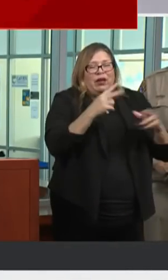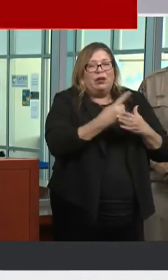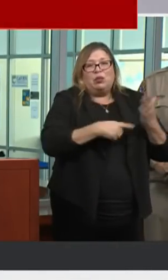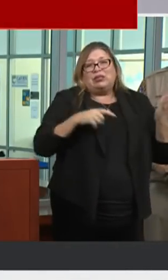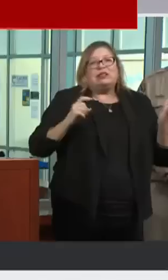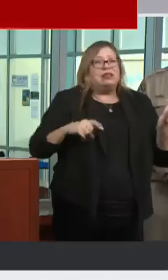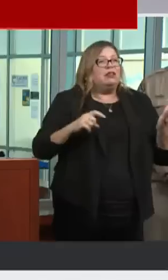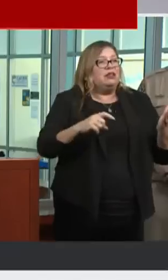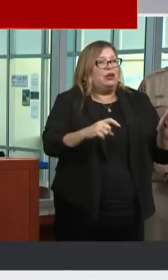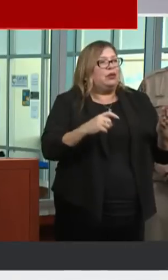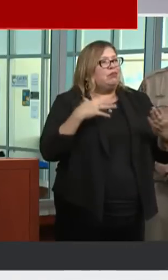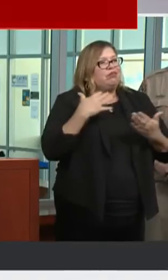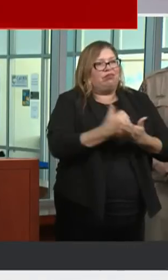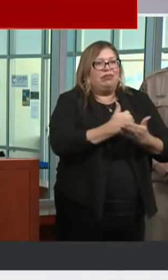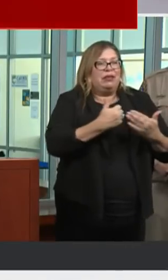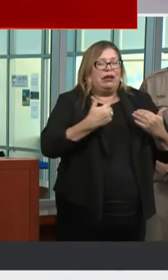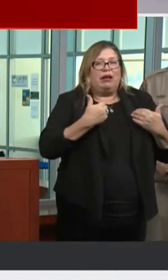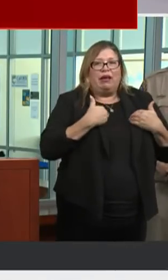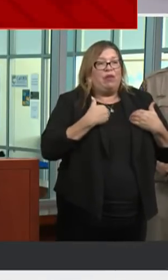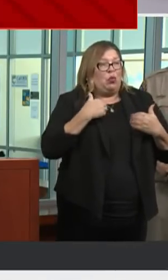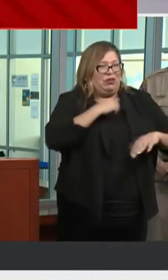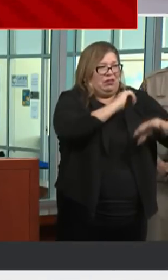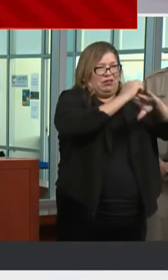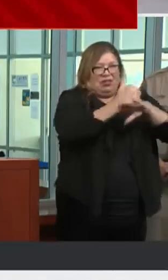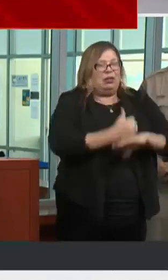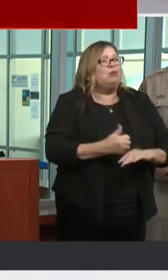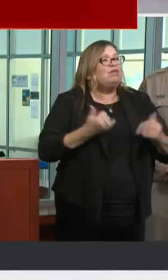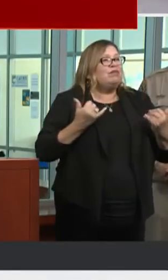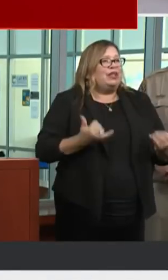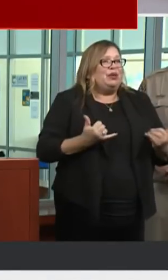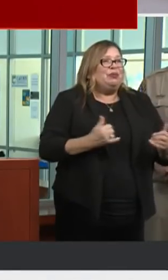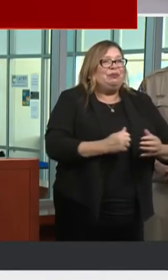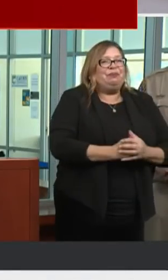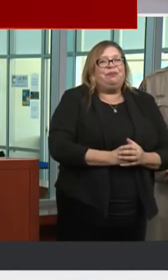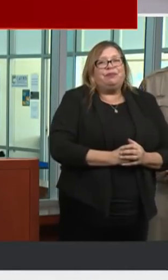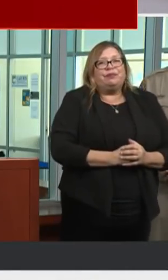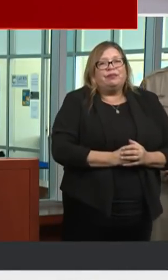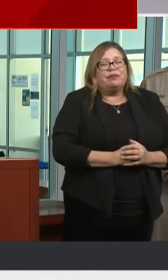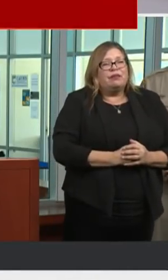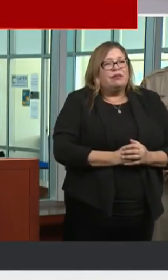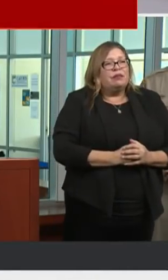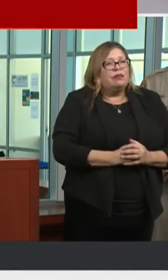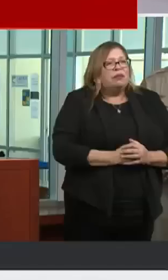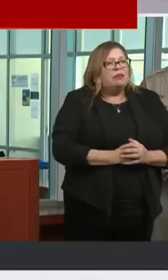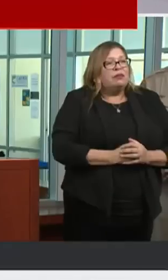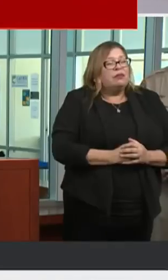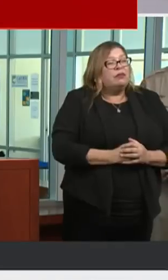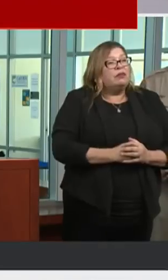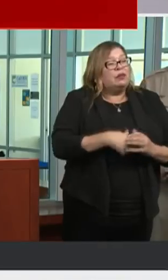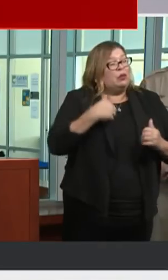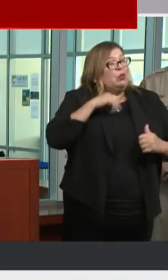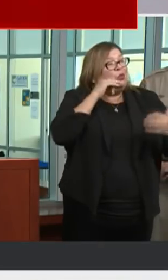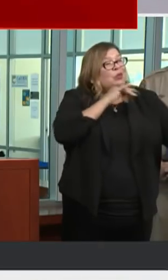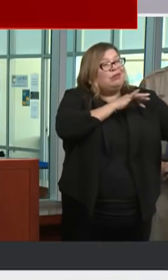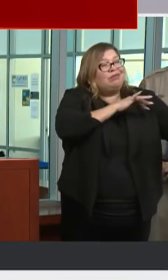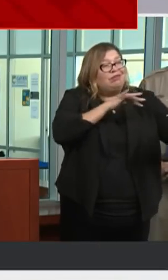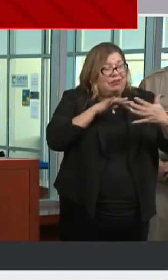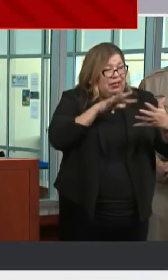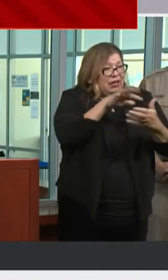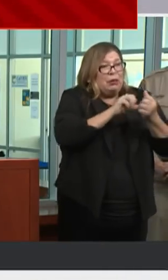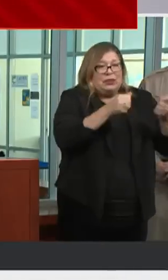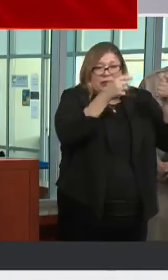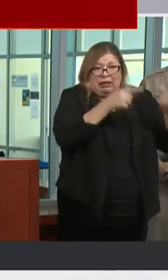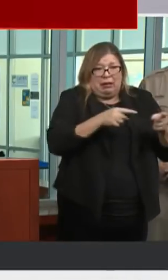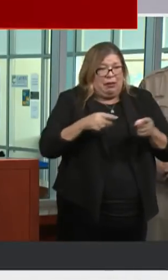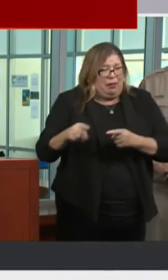that is taking place as well. That damage assessment will be ongoing through today and into tomorrow and the